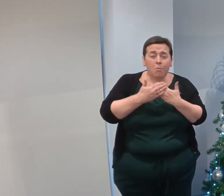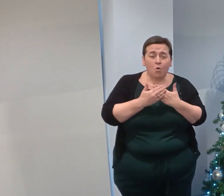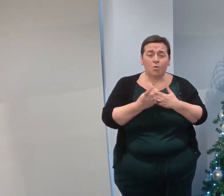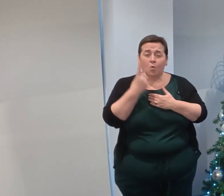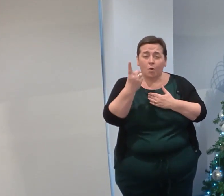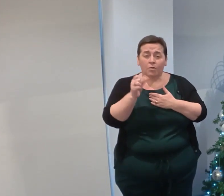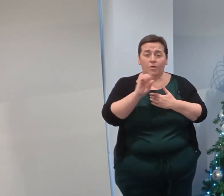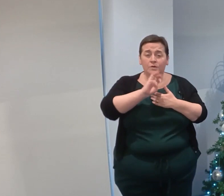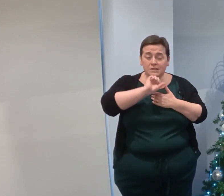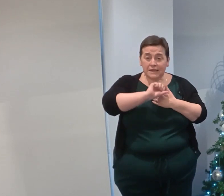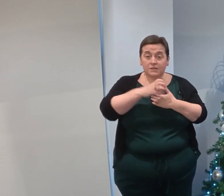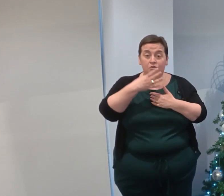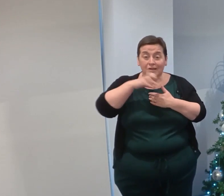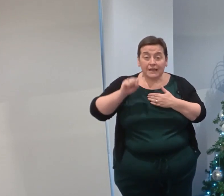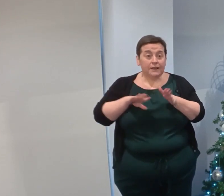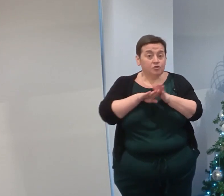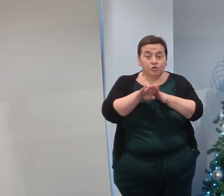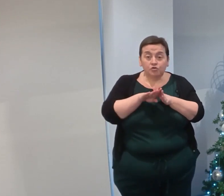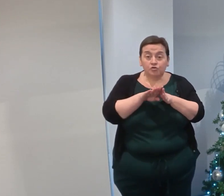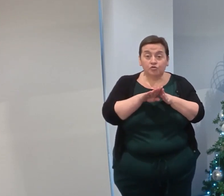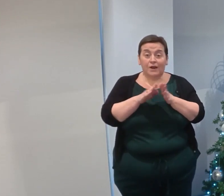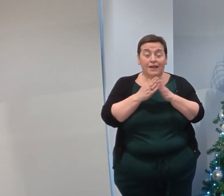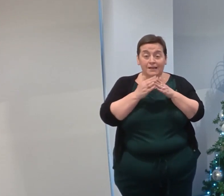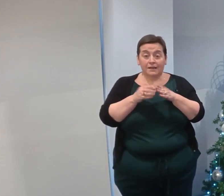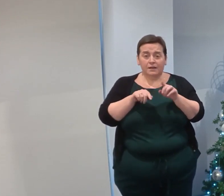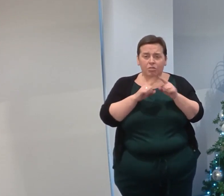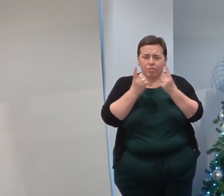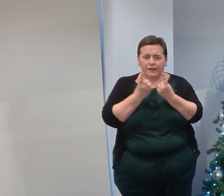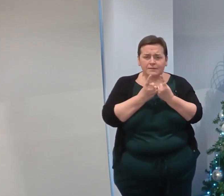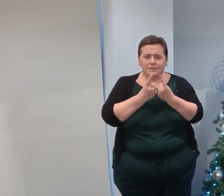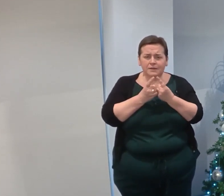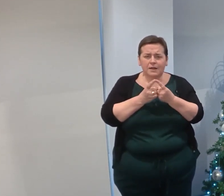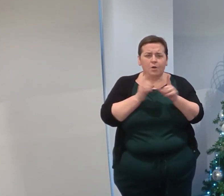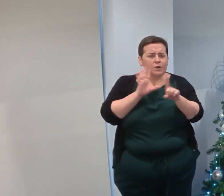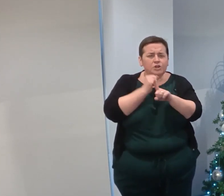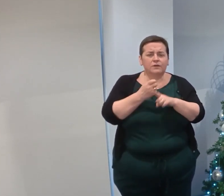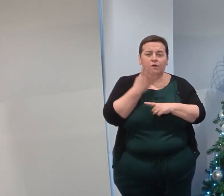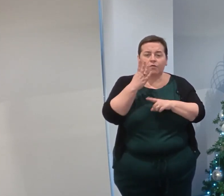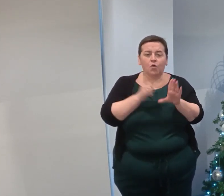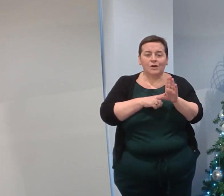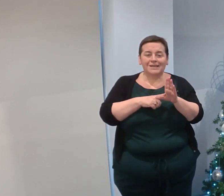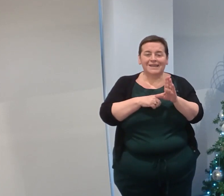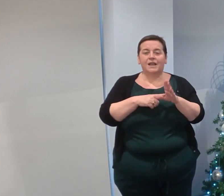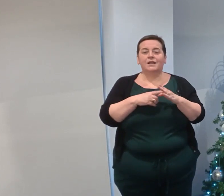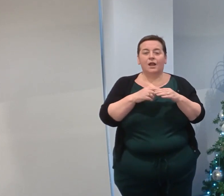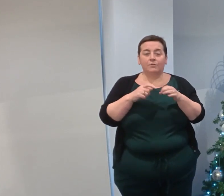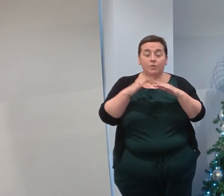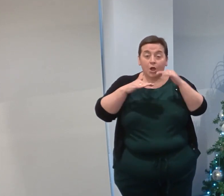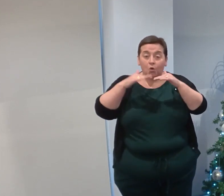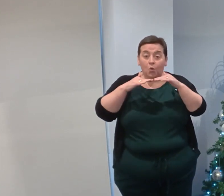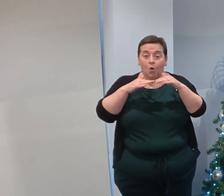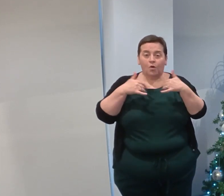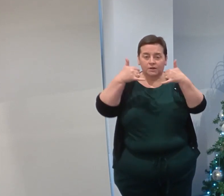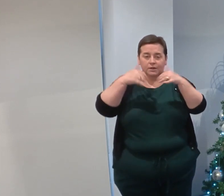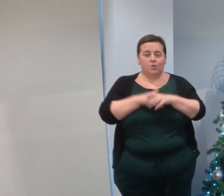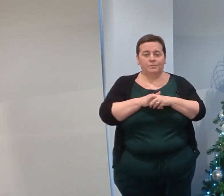1690 training activities and we achieved our four year equality outcomes. We've also seen